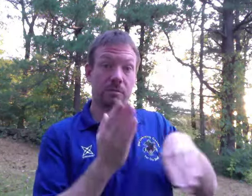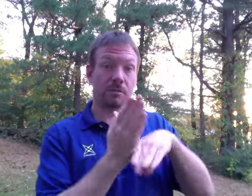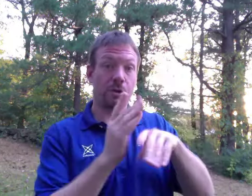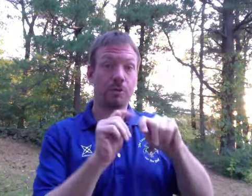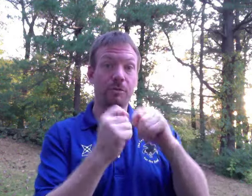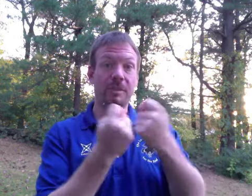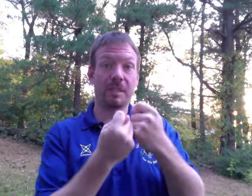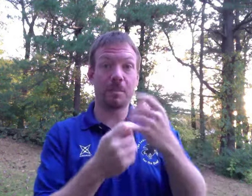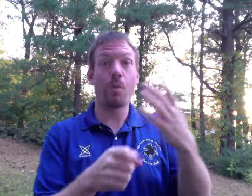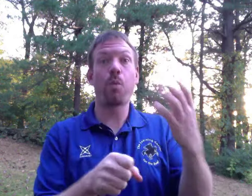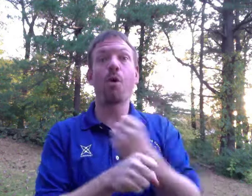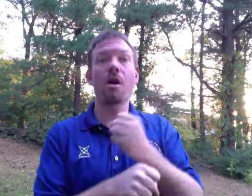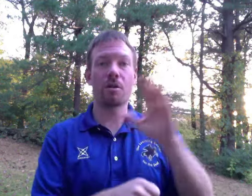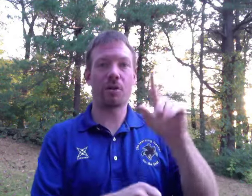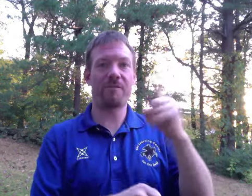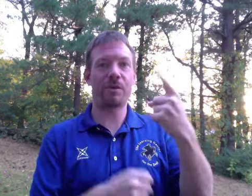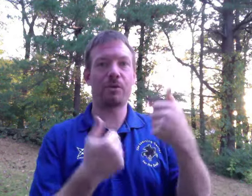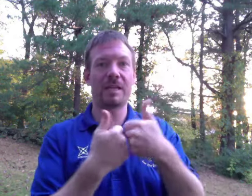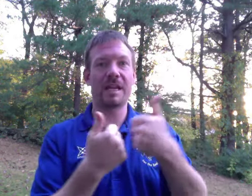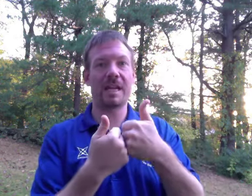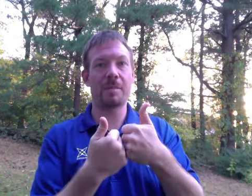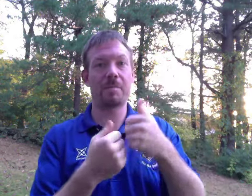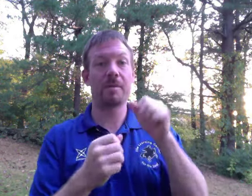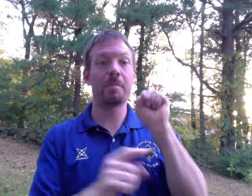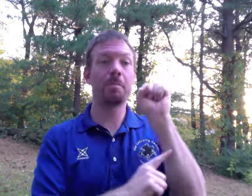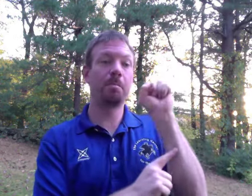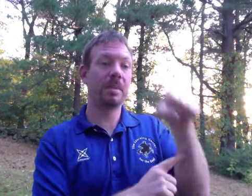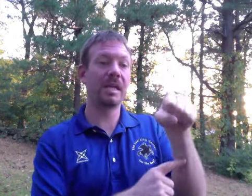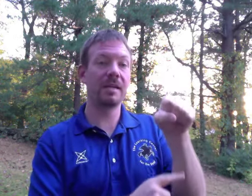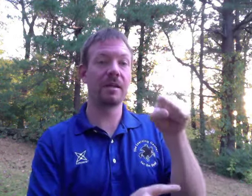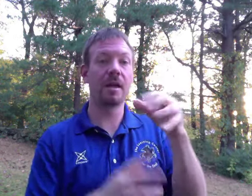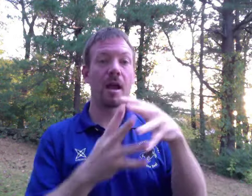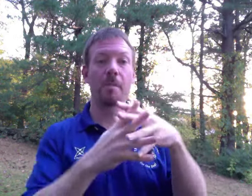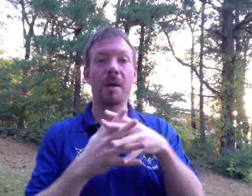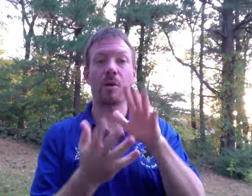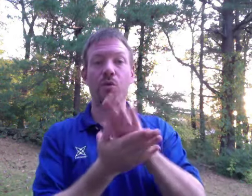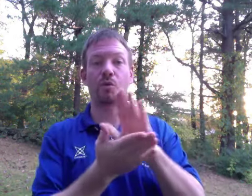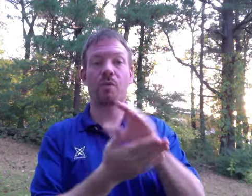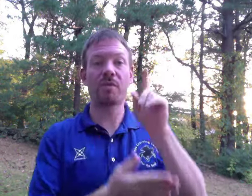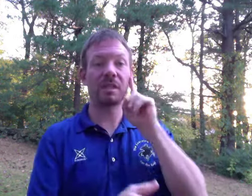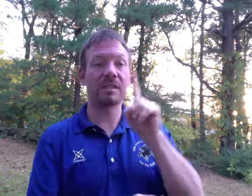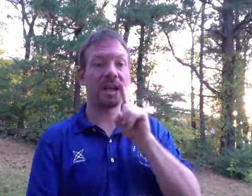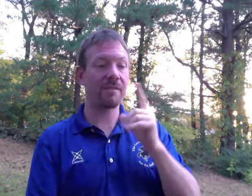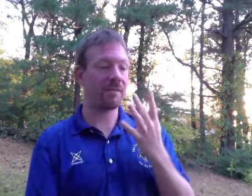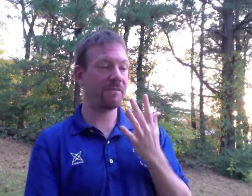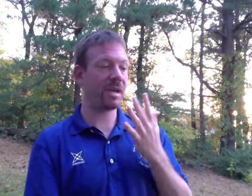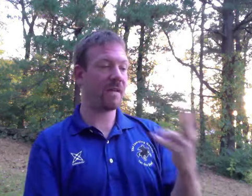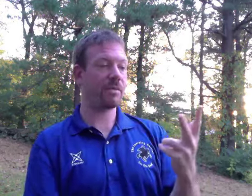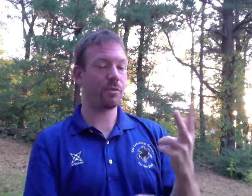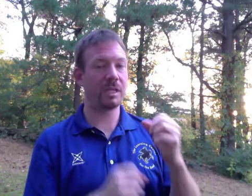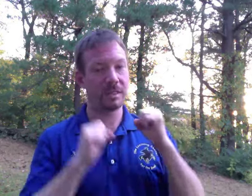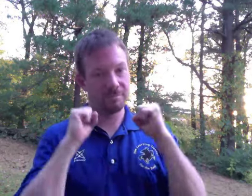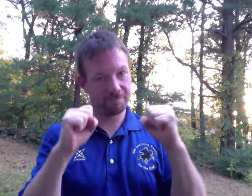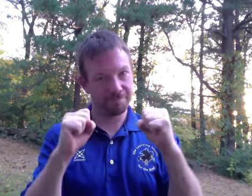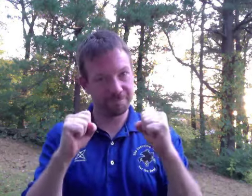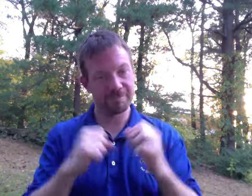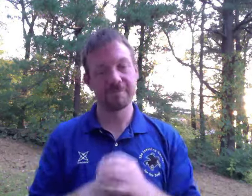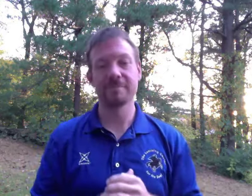Our boys' soccer team won their first game, beating the American School for the Deaf by a score of 5-3,